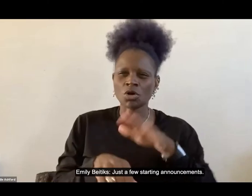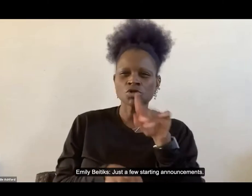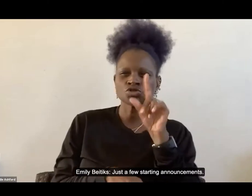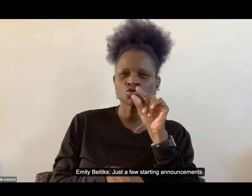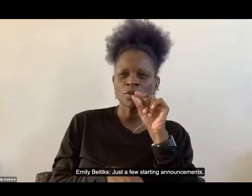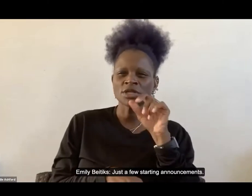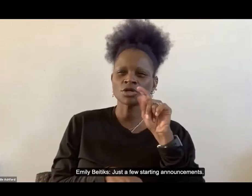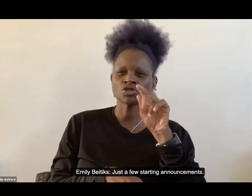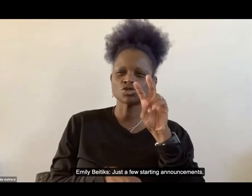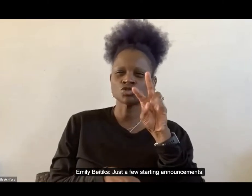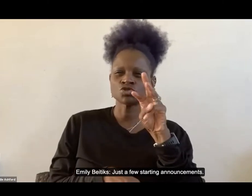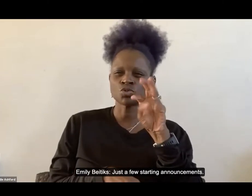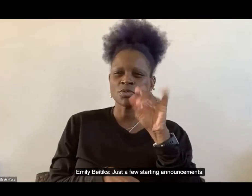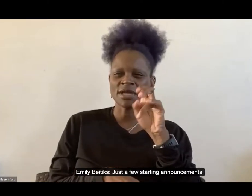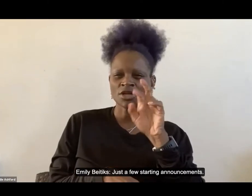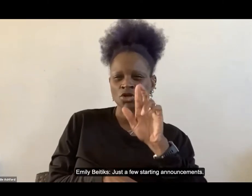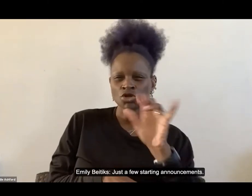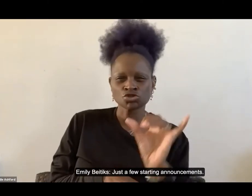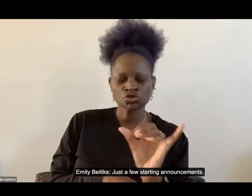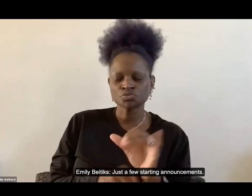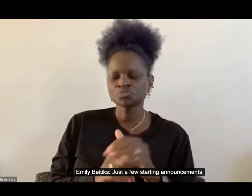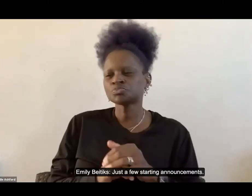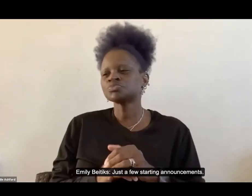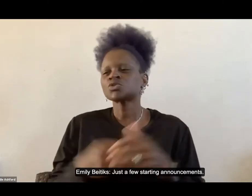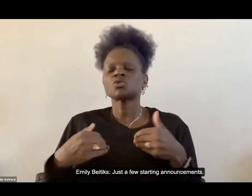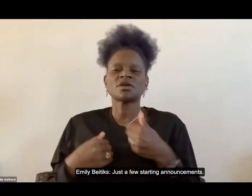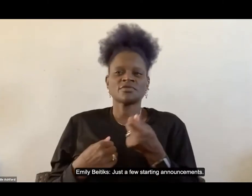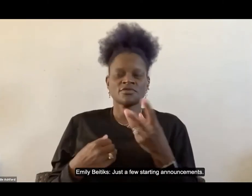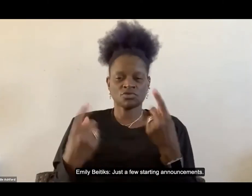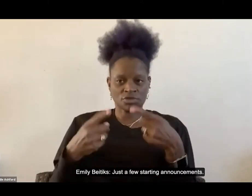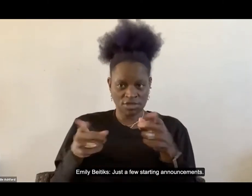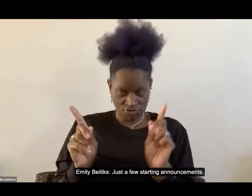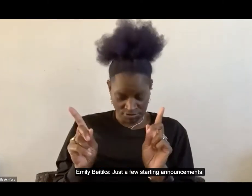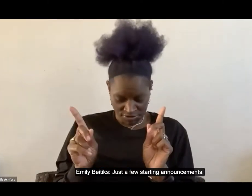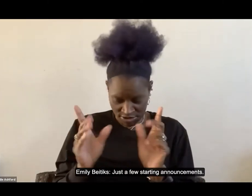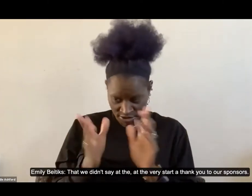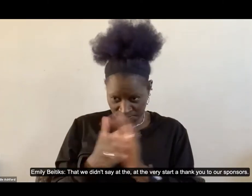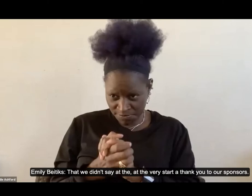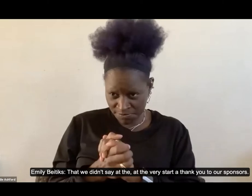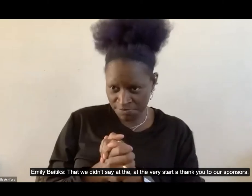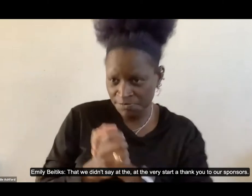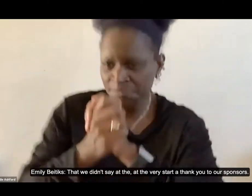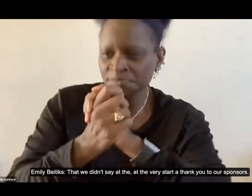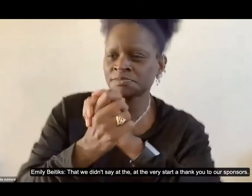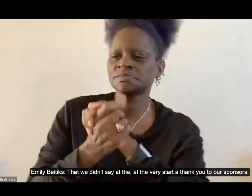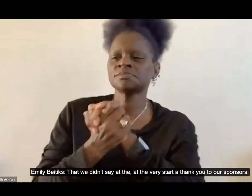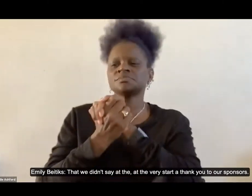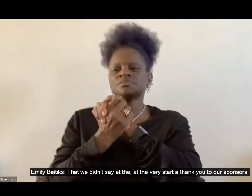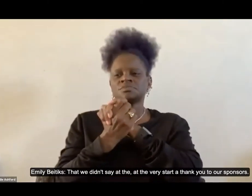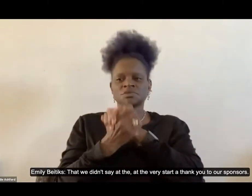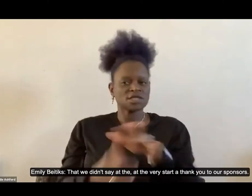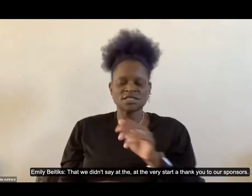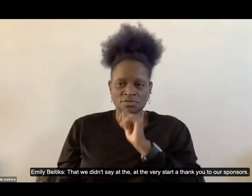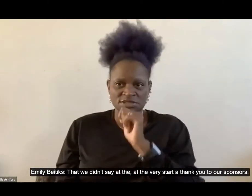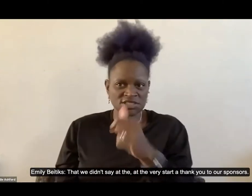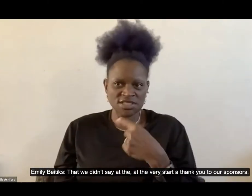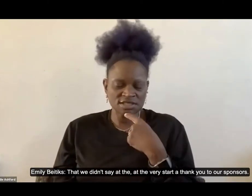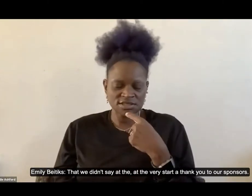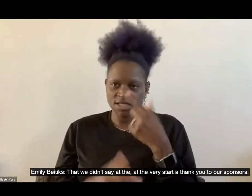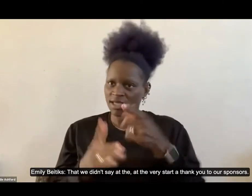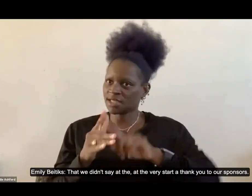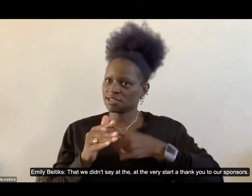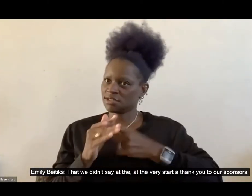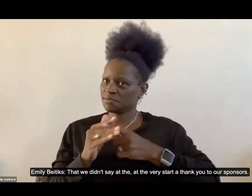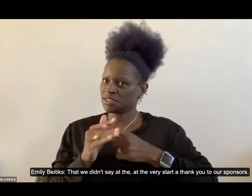Just a few starting announcements that we didn't say at the very start.